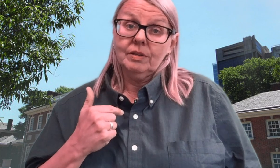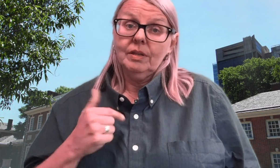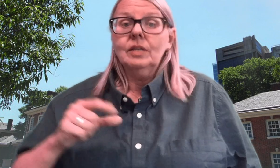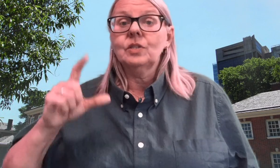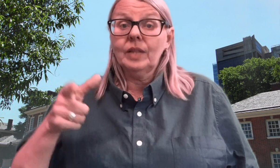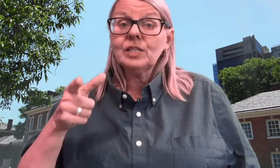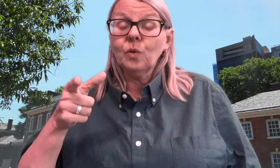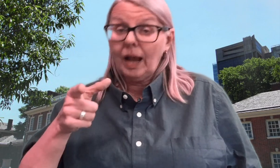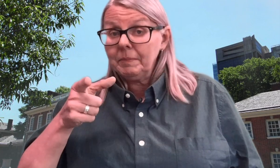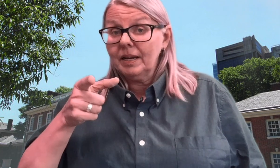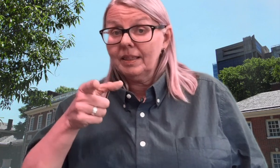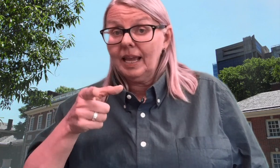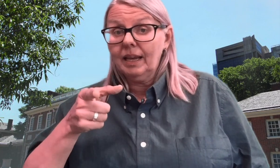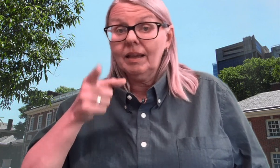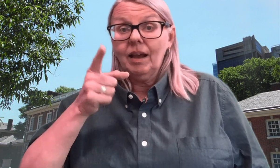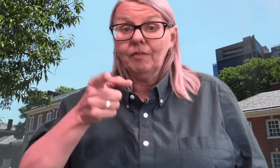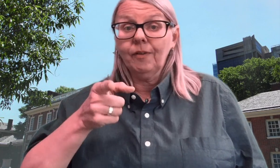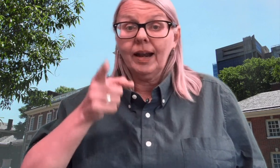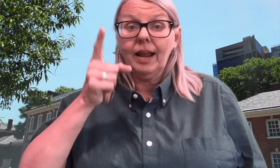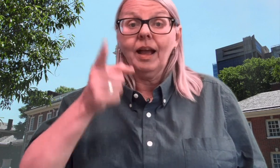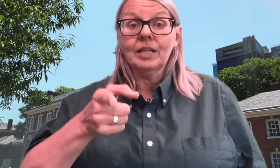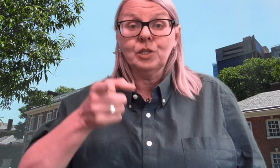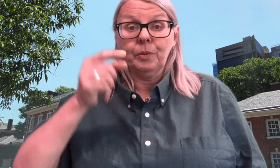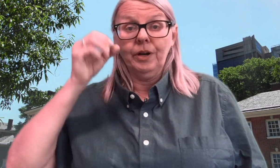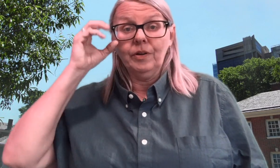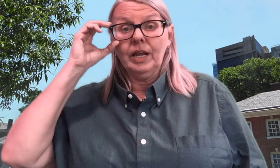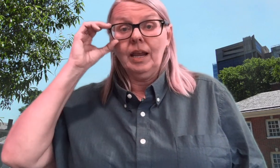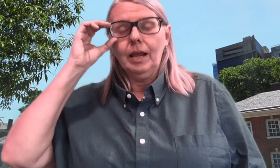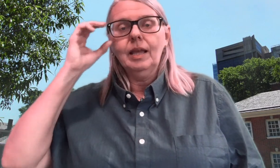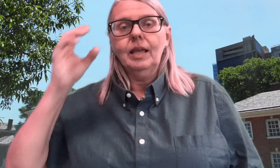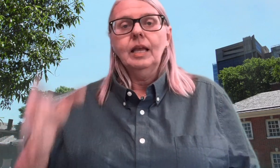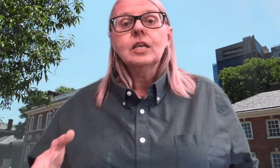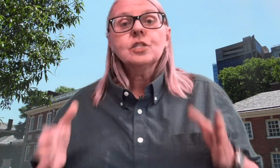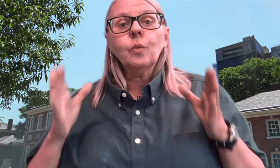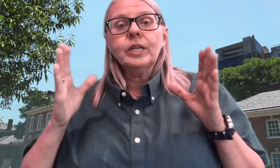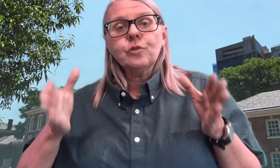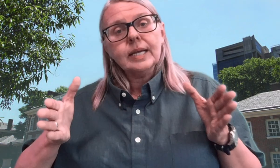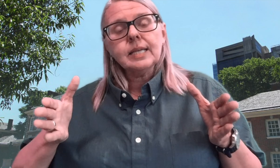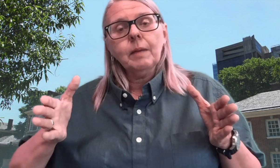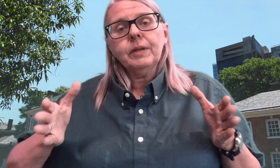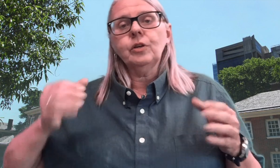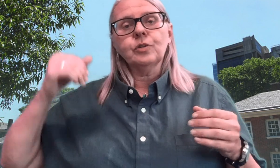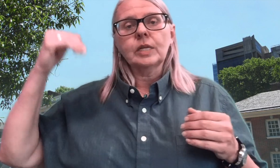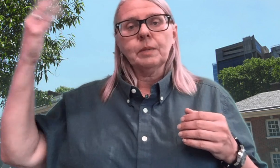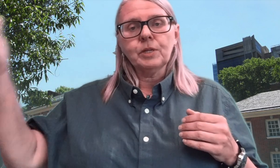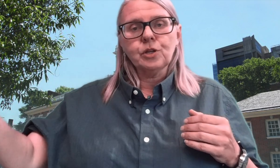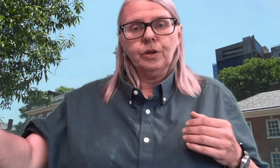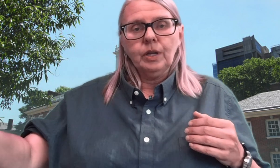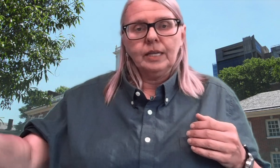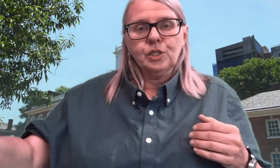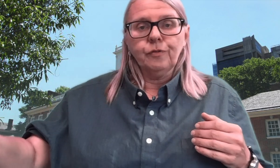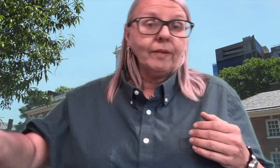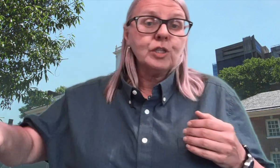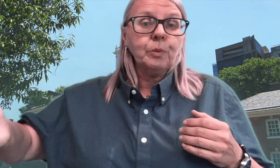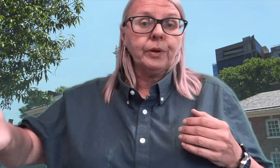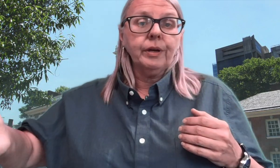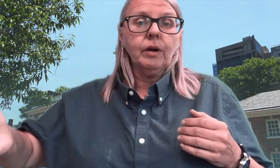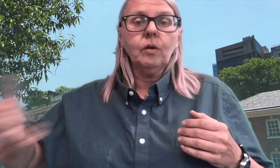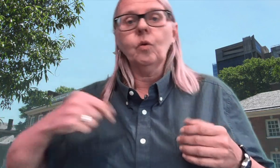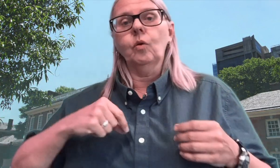So that's who I'm going to thank on Friday on Superhero Day. So when you dress up and you can dress up as your favorite superhero or